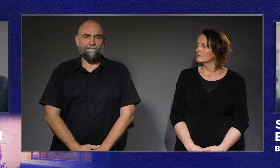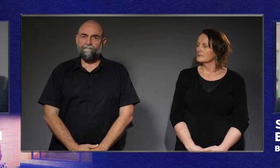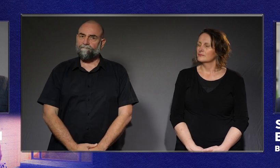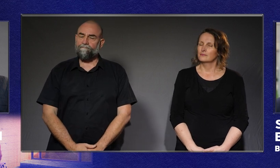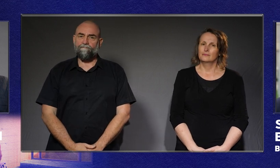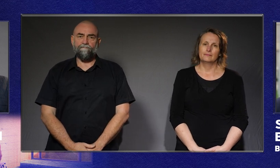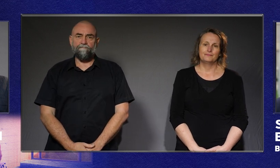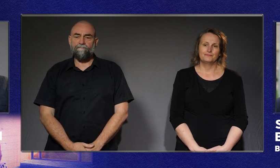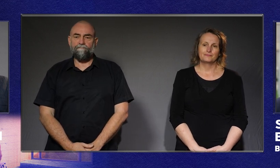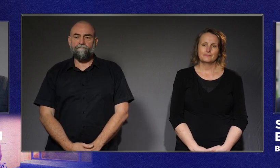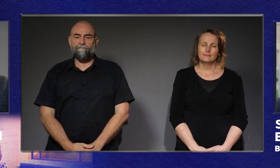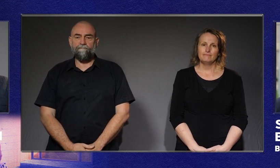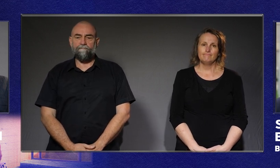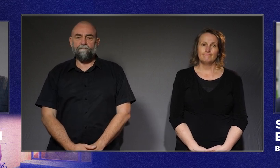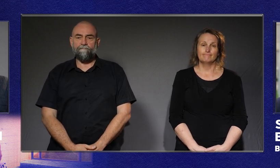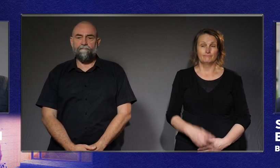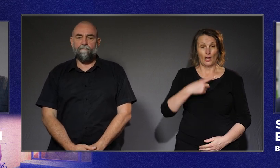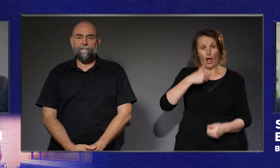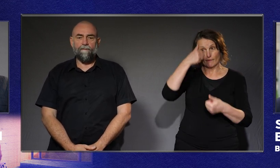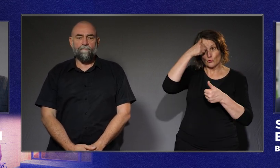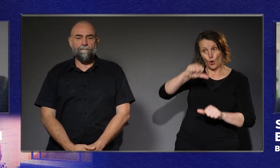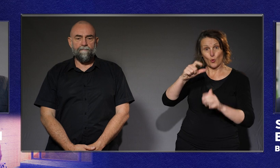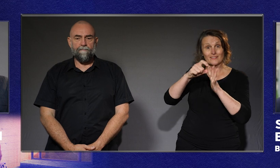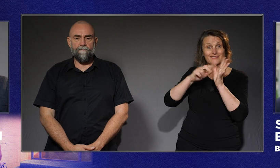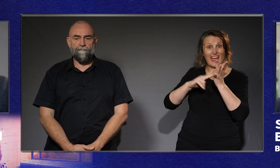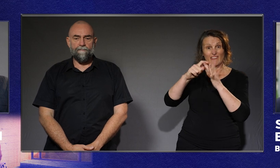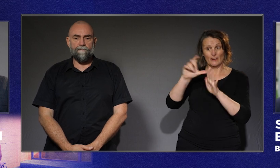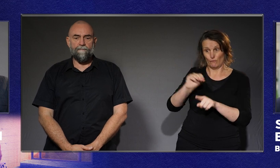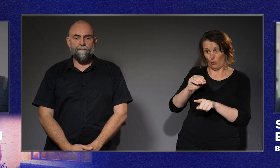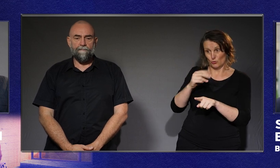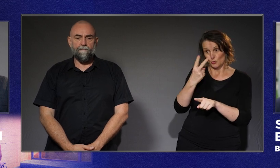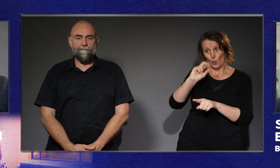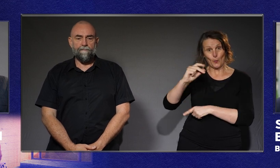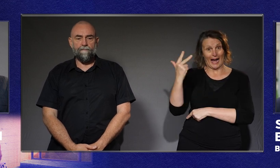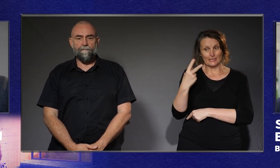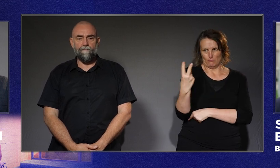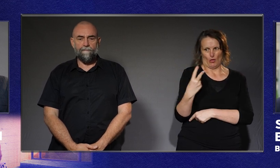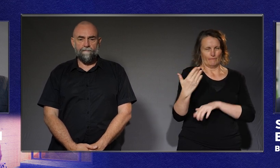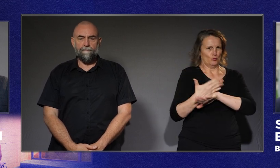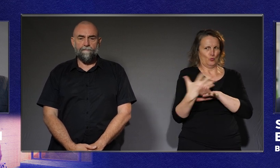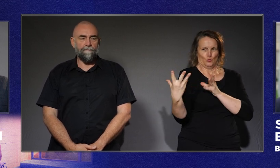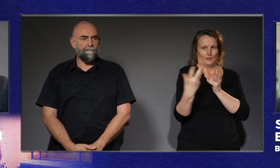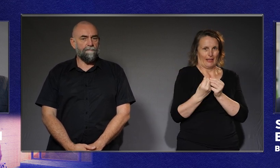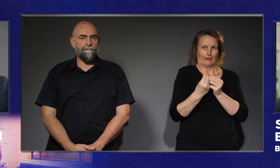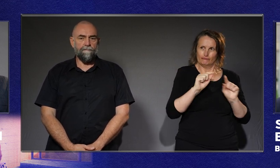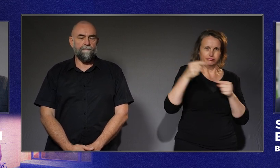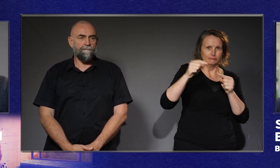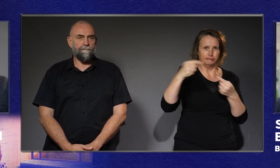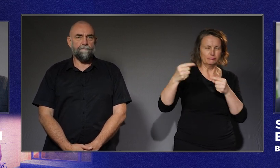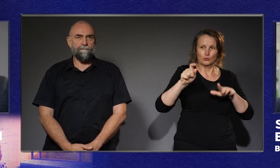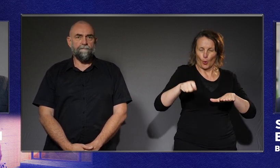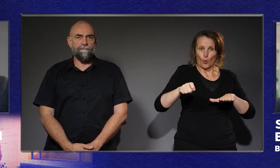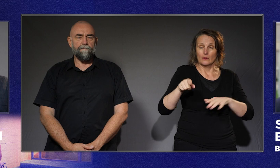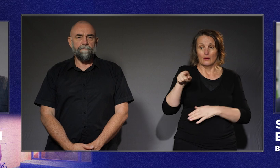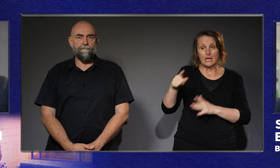I've known David since 2018, as we've been working on this case really closely. And he